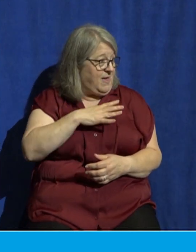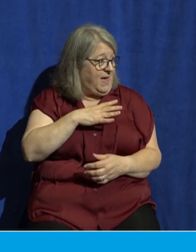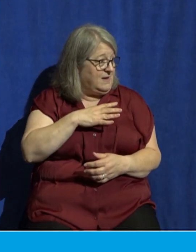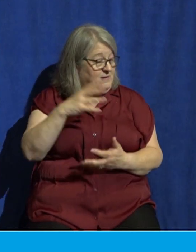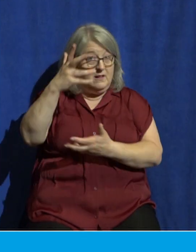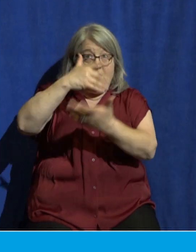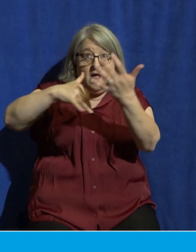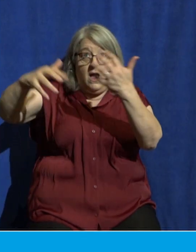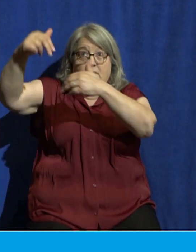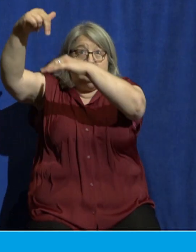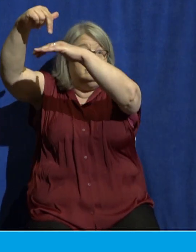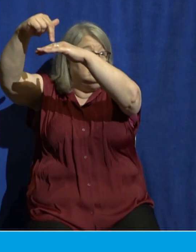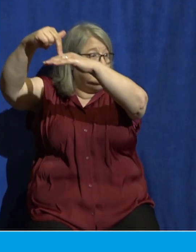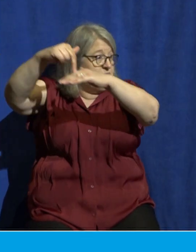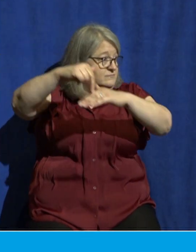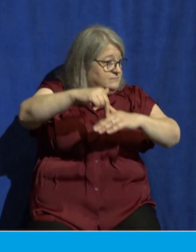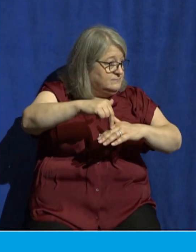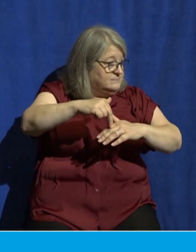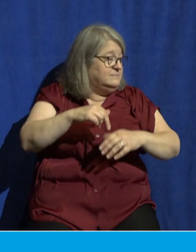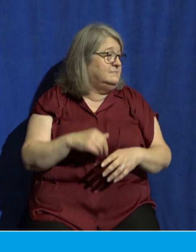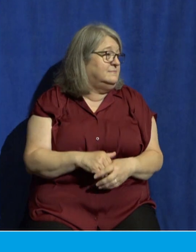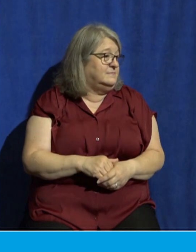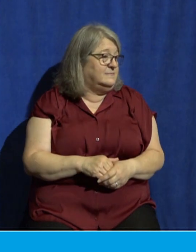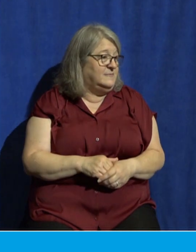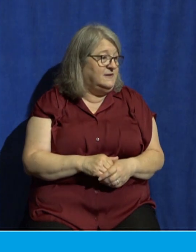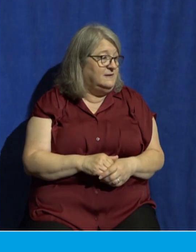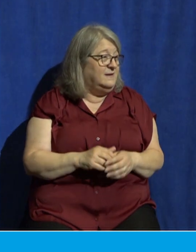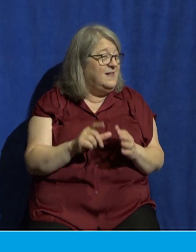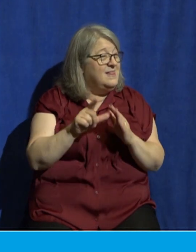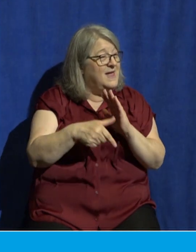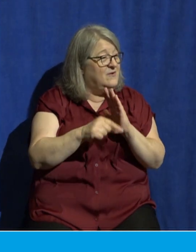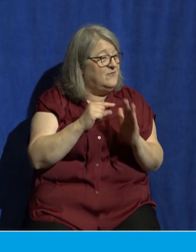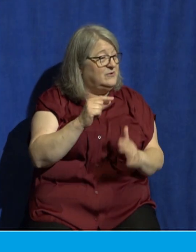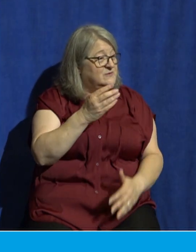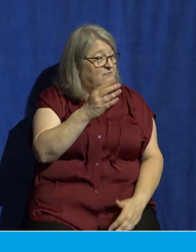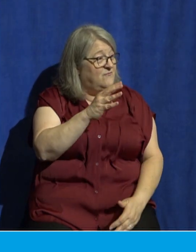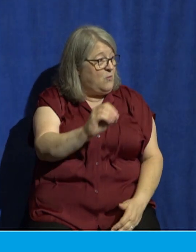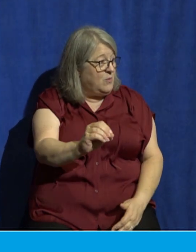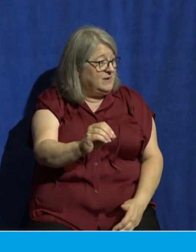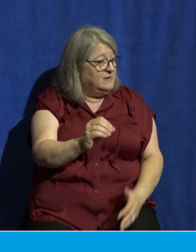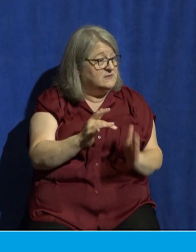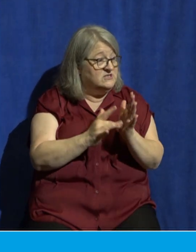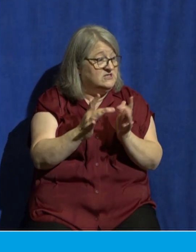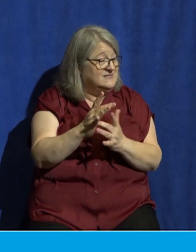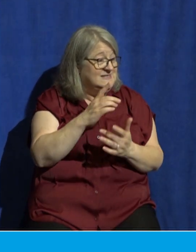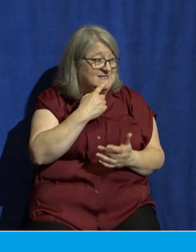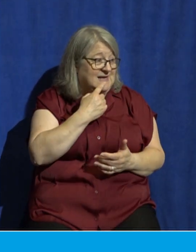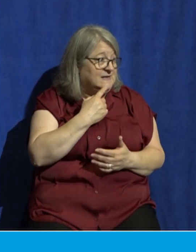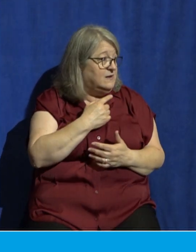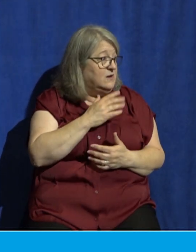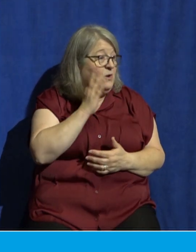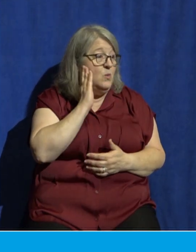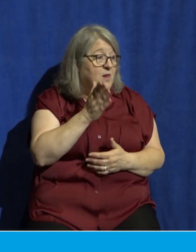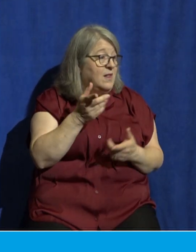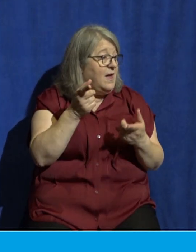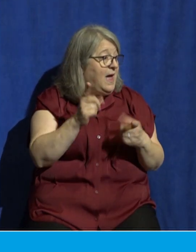to the second coming. And then later in verse 40, Jesus explicitly says, these things will happen within the disciples'